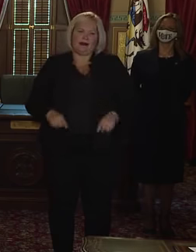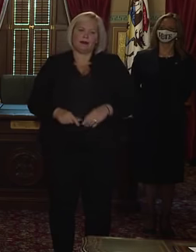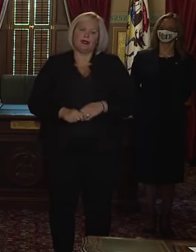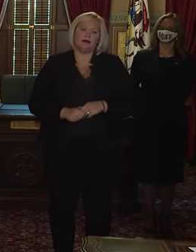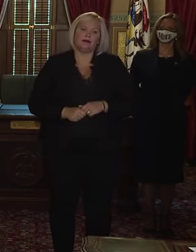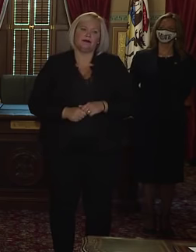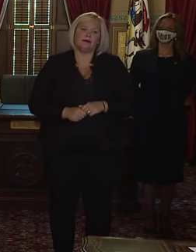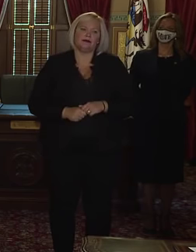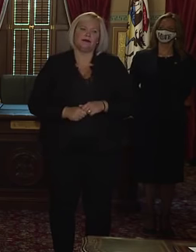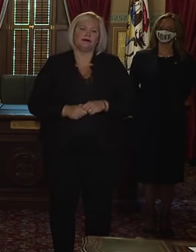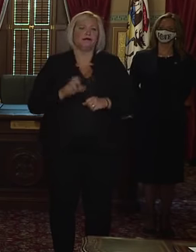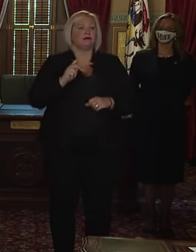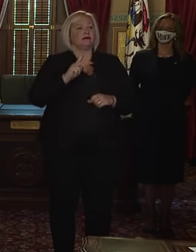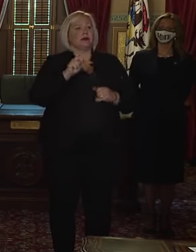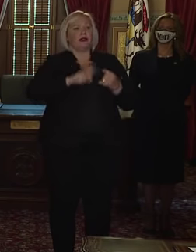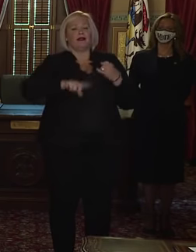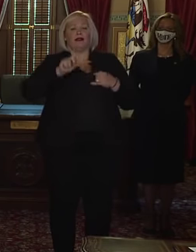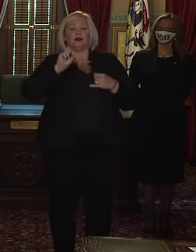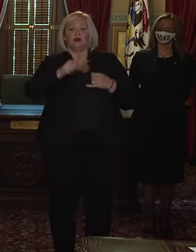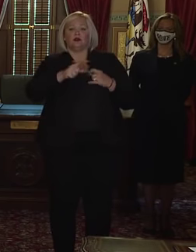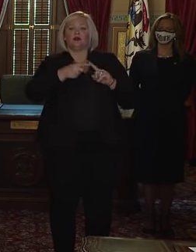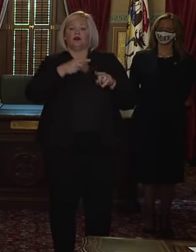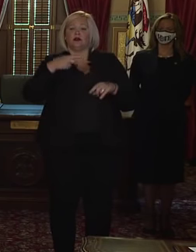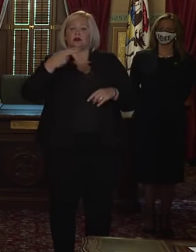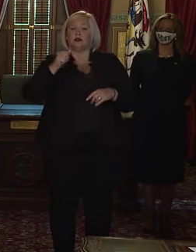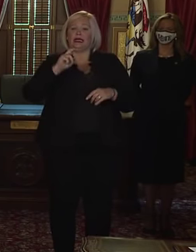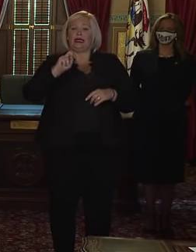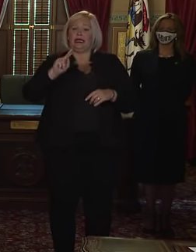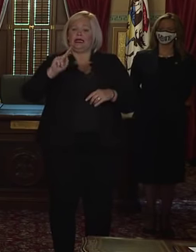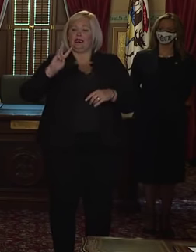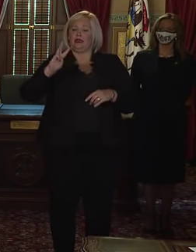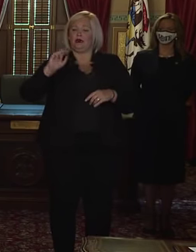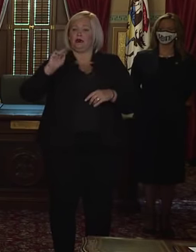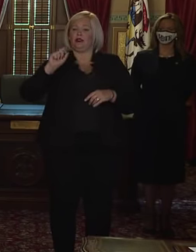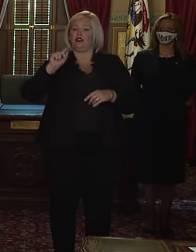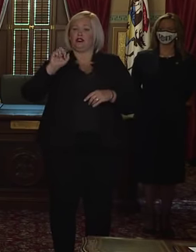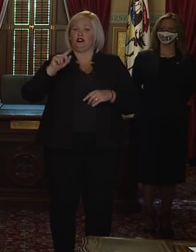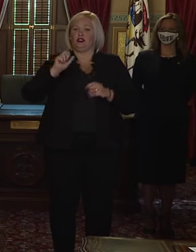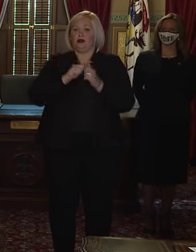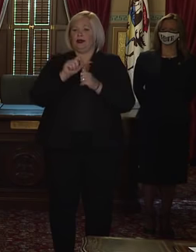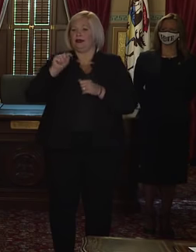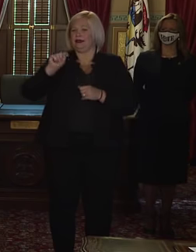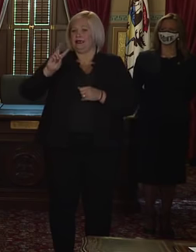Okay, Governor, the last question will come from Hank Winchester with TV4 in Detroit.